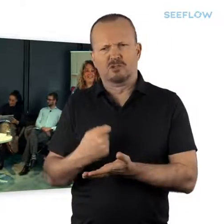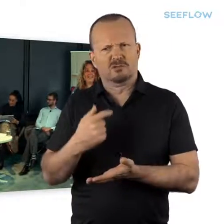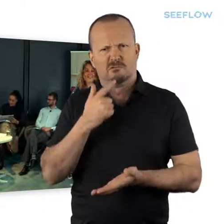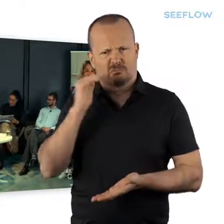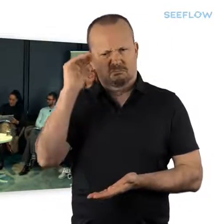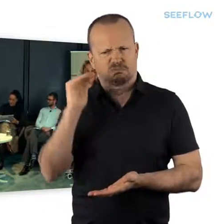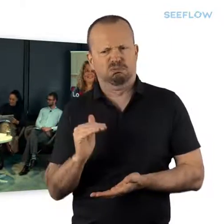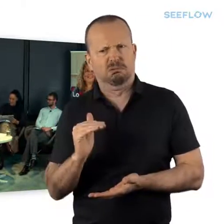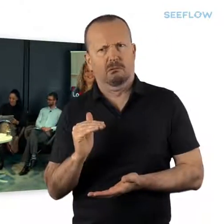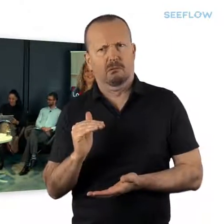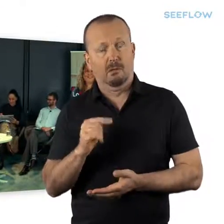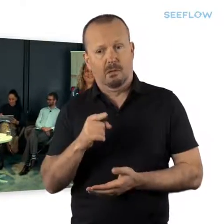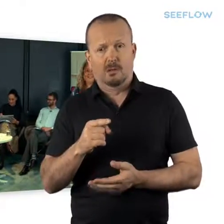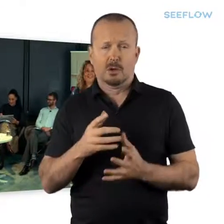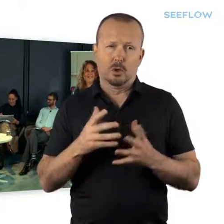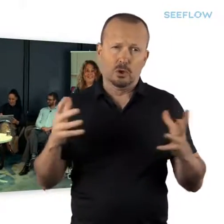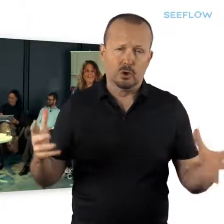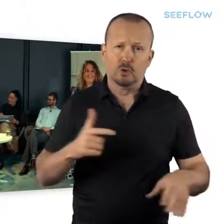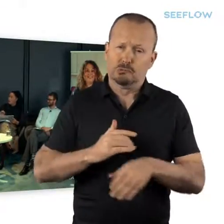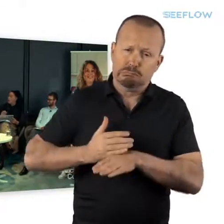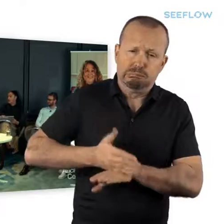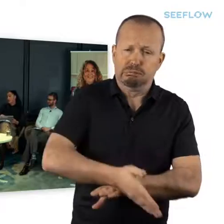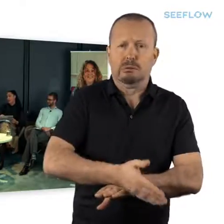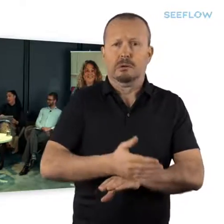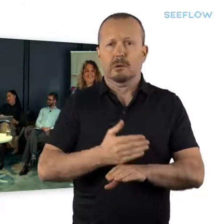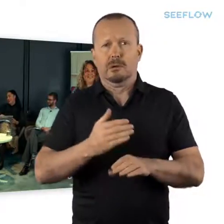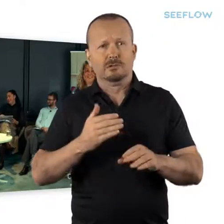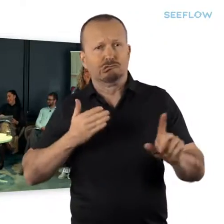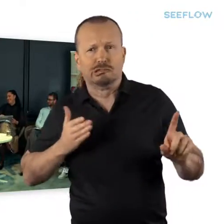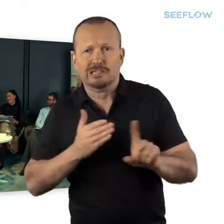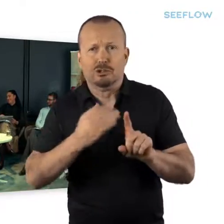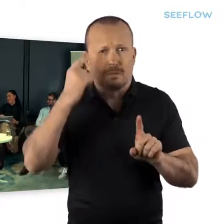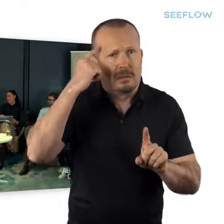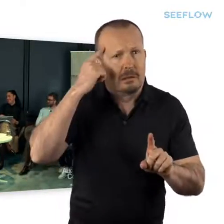This role requires strategic expertise and a huge time commitment.